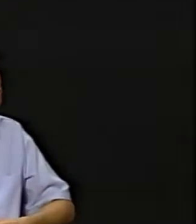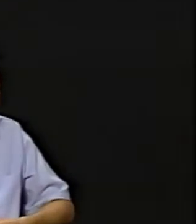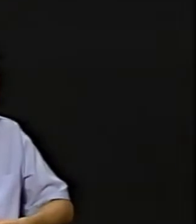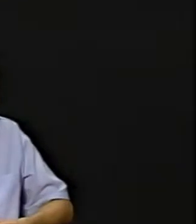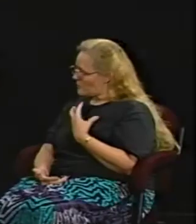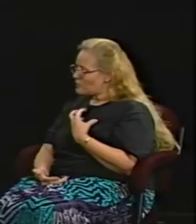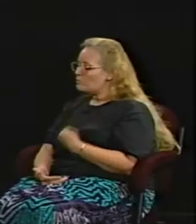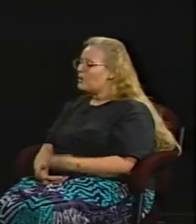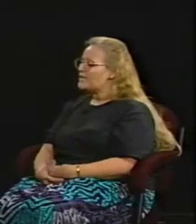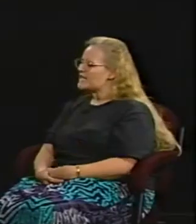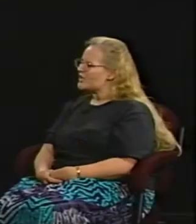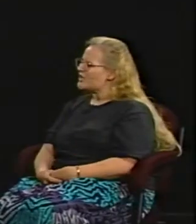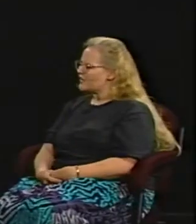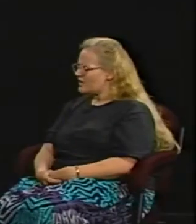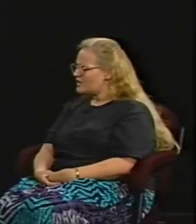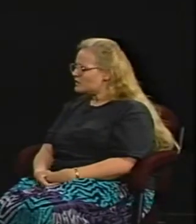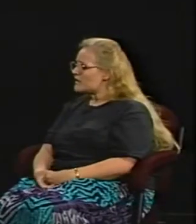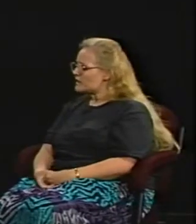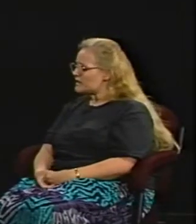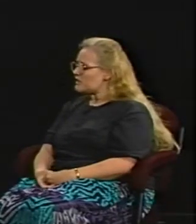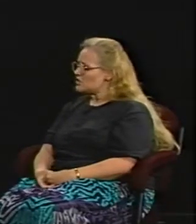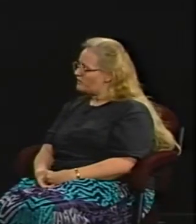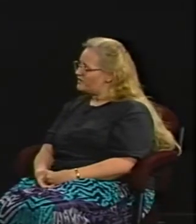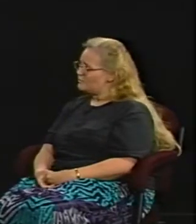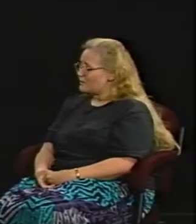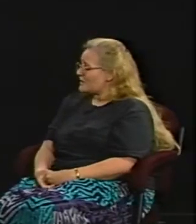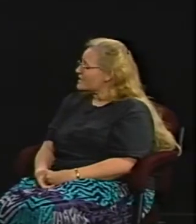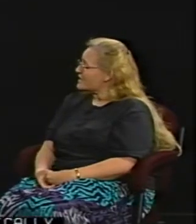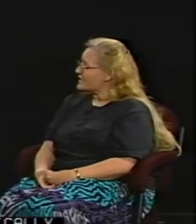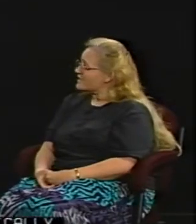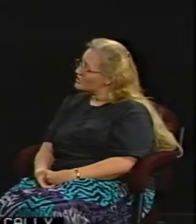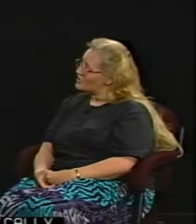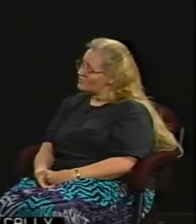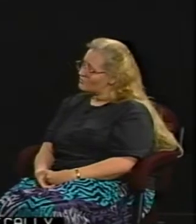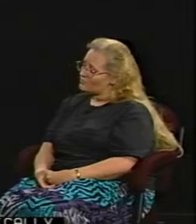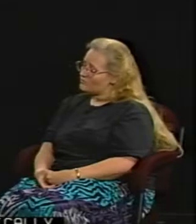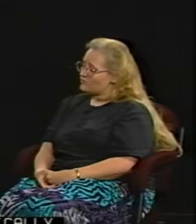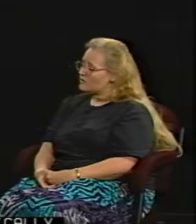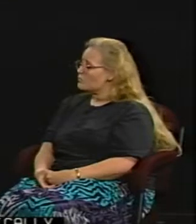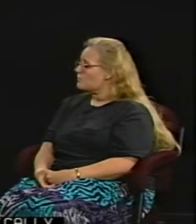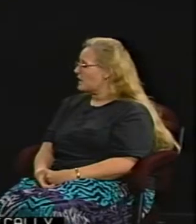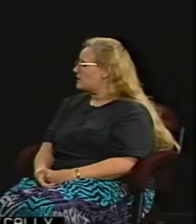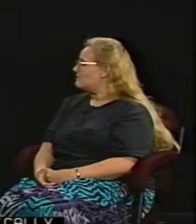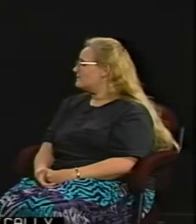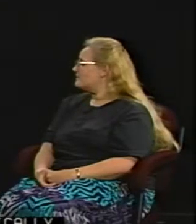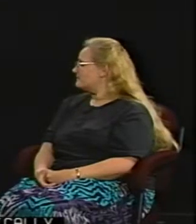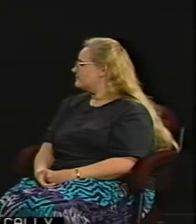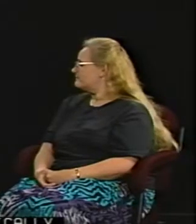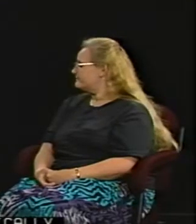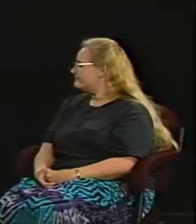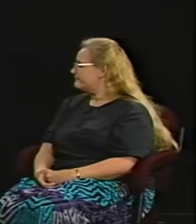I remember the blonde hair. I think he was clean shaven, but basically he just looked plain. How old?